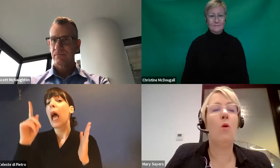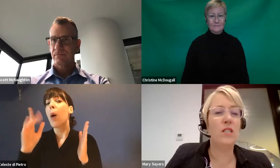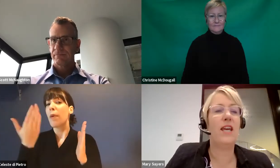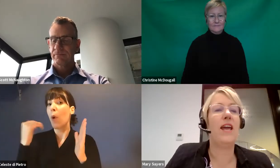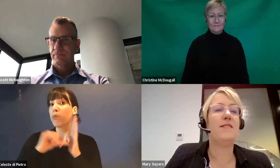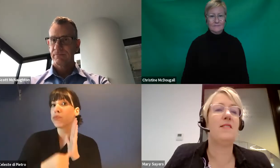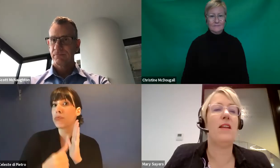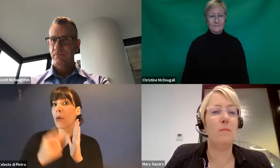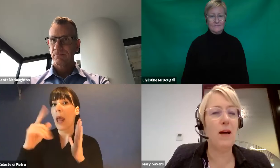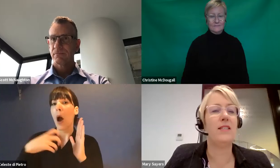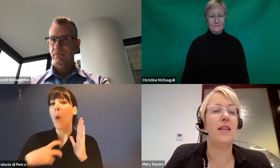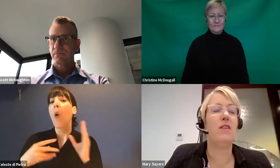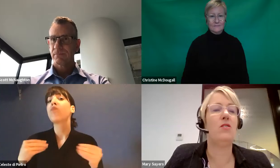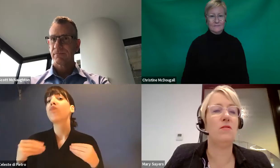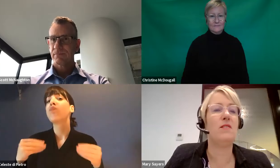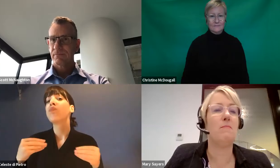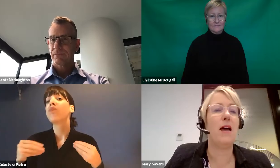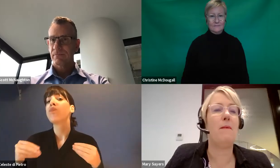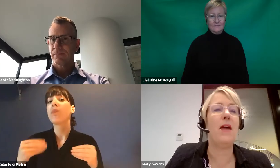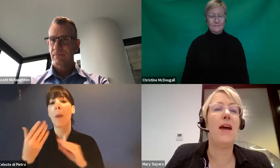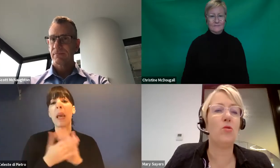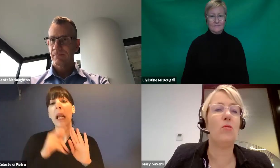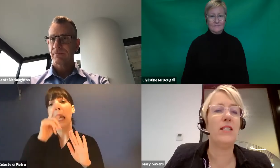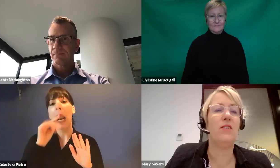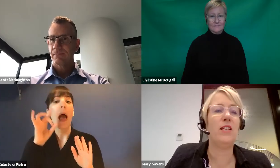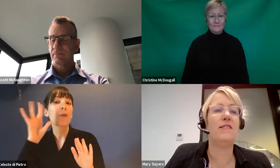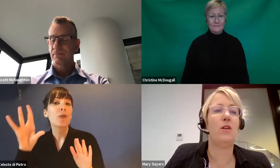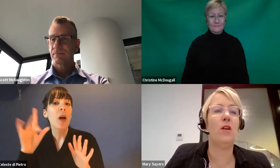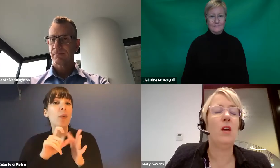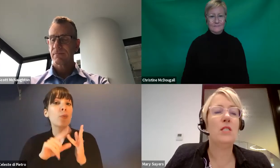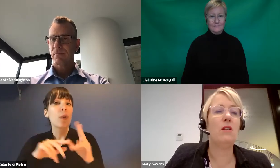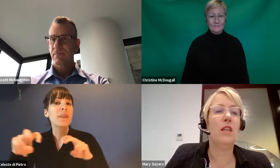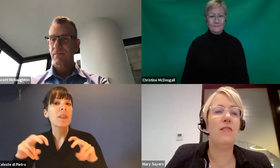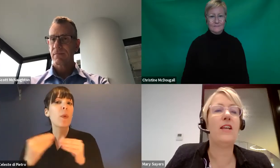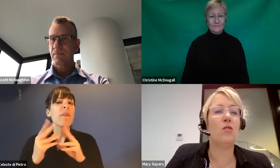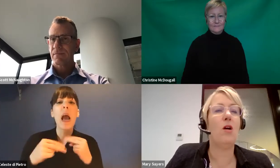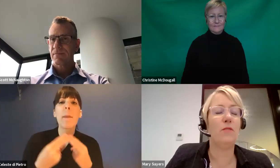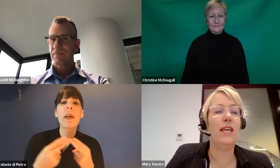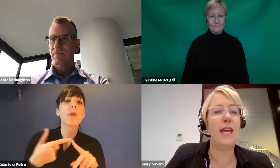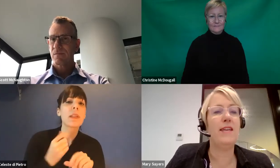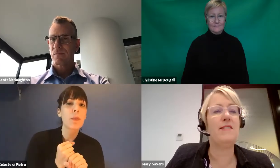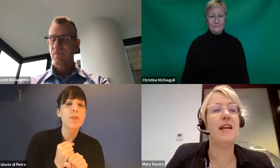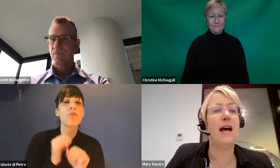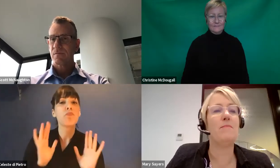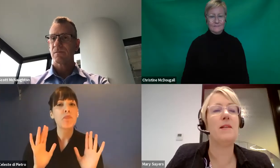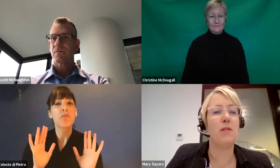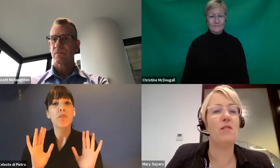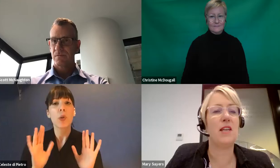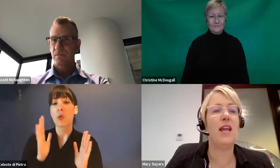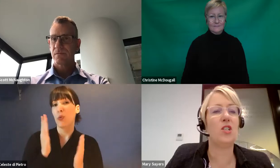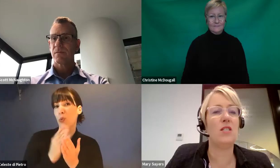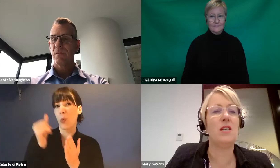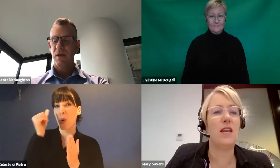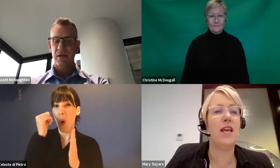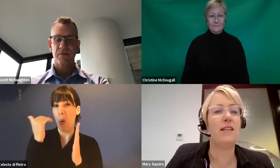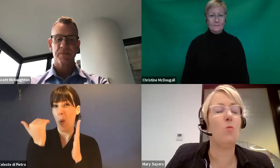want to get outside in the park together to do some outdoor activities. So certainly that should hopefully ease some of those